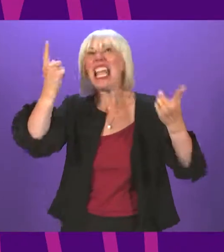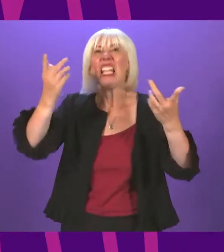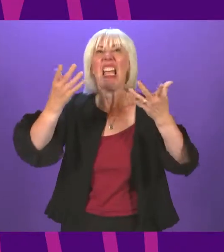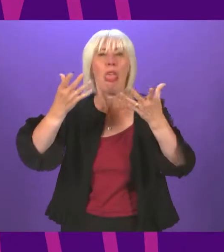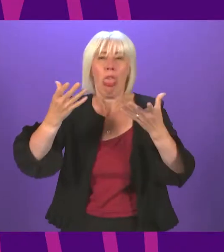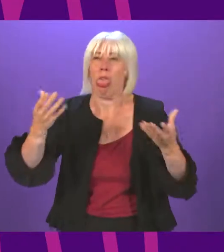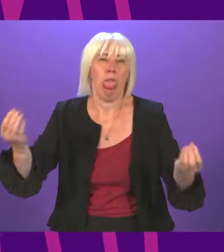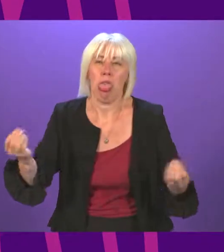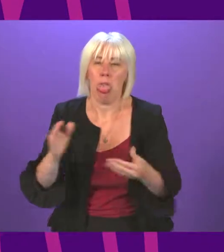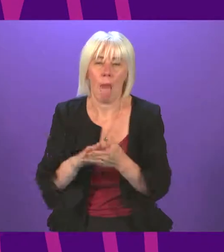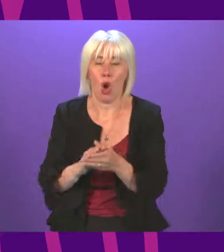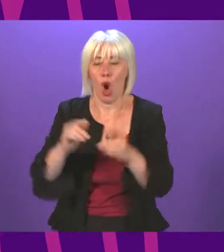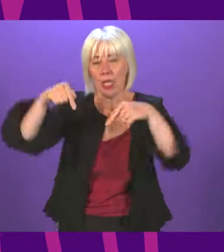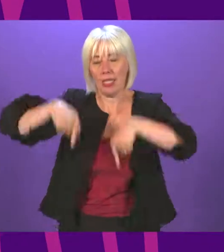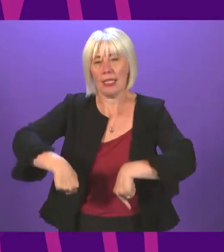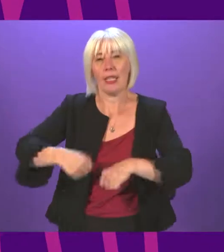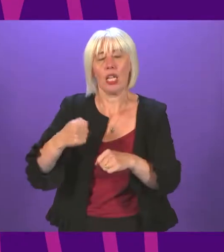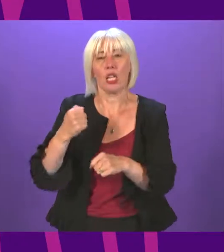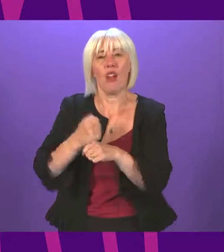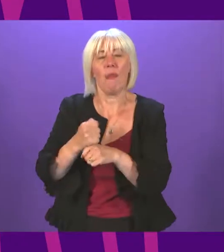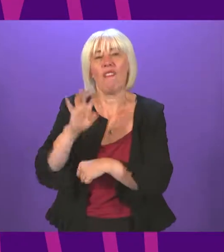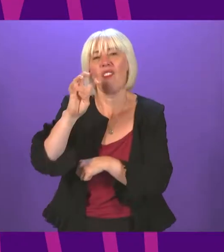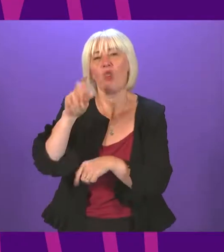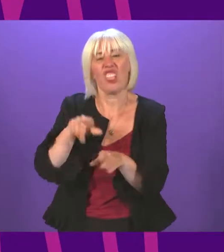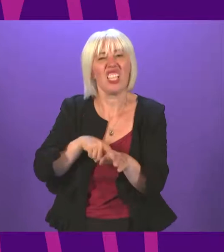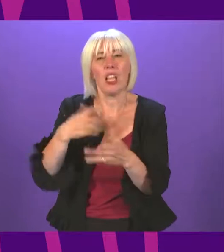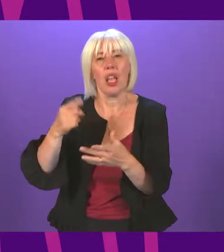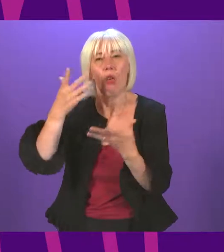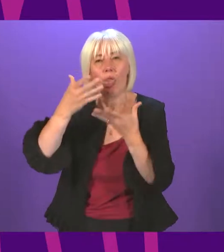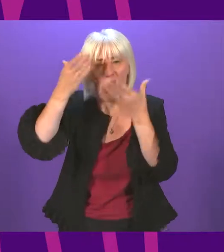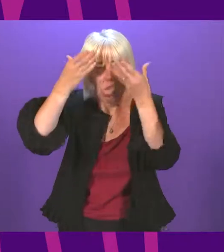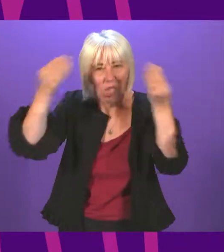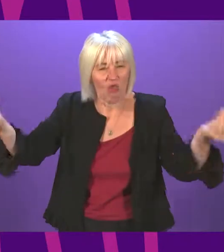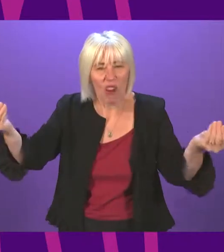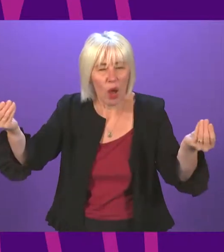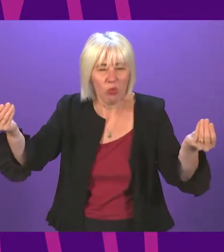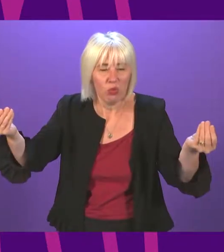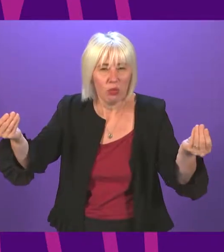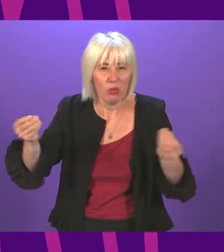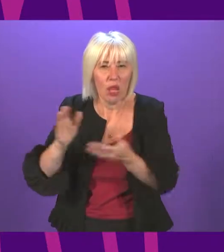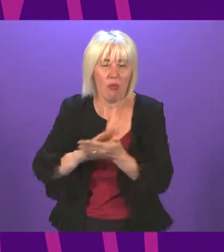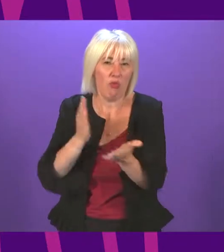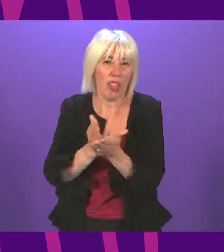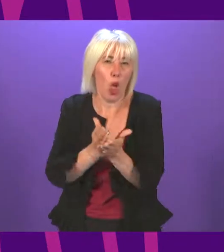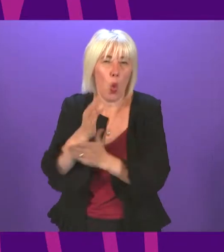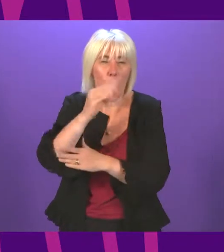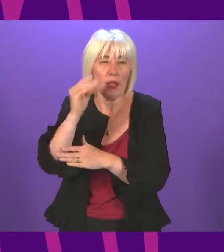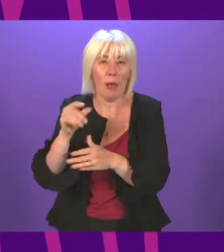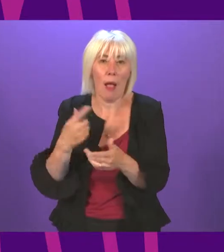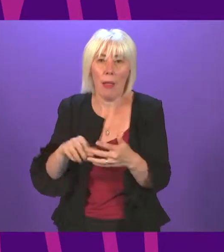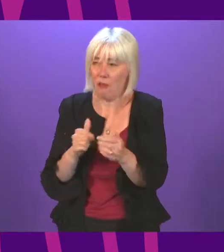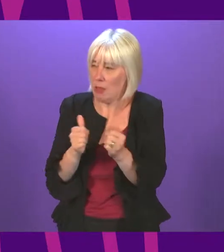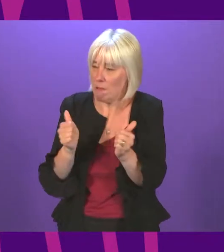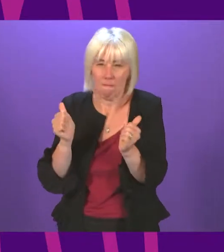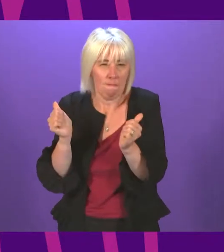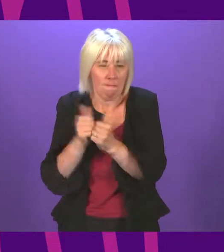truth is that while ministers should have been focused on our safe exit from lockdown and kick-starting Scotland's recovery, they have spent the summer formalising their coalition of